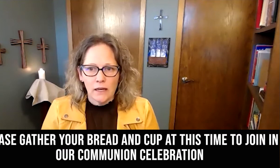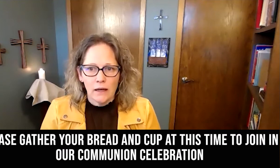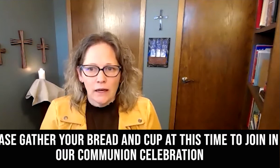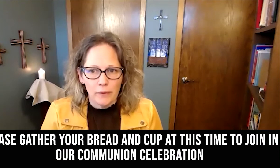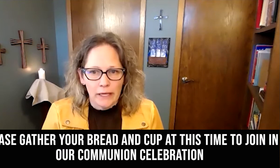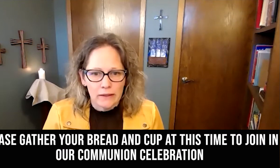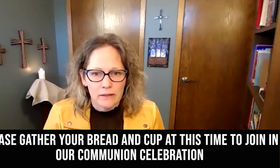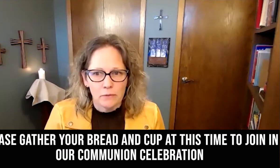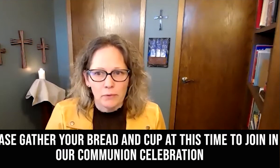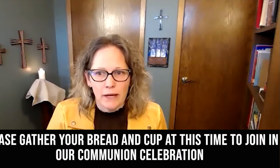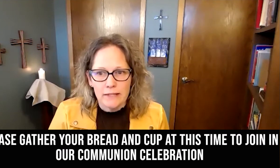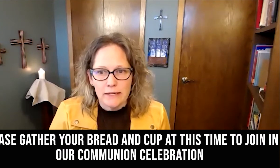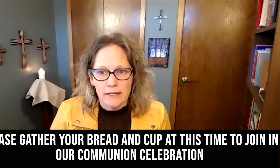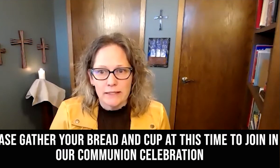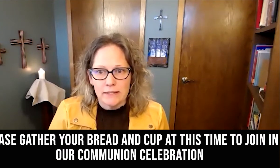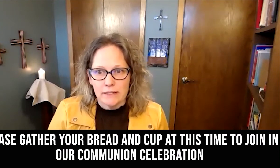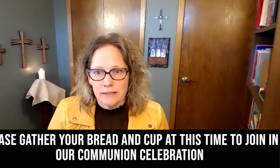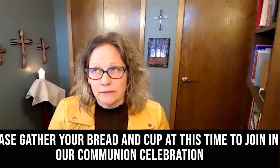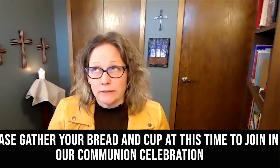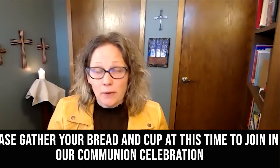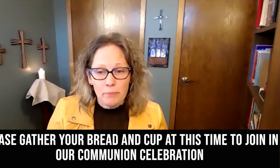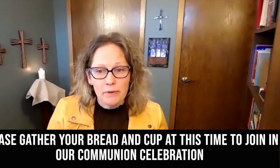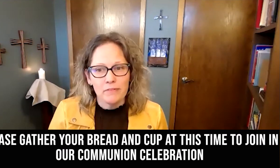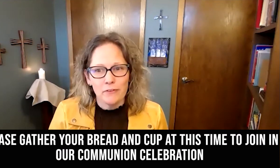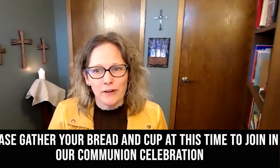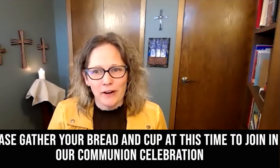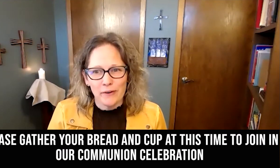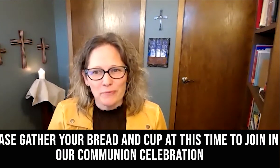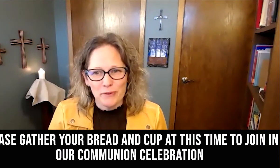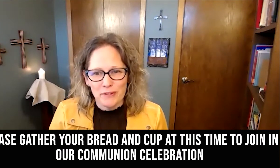I will give the bread and the cup for our community.